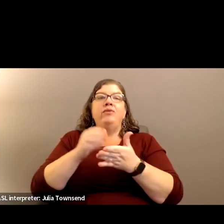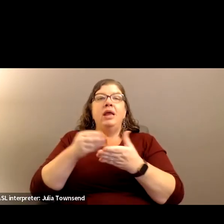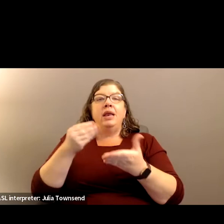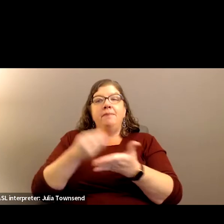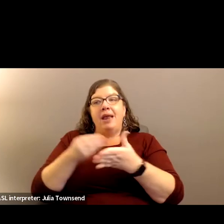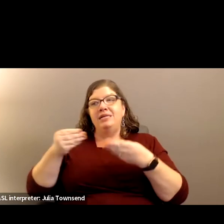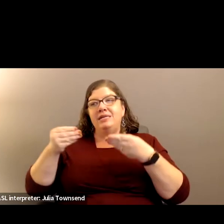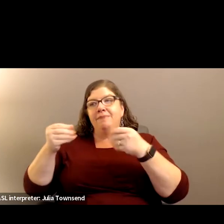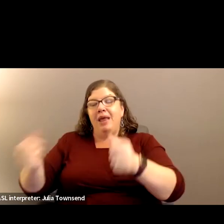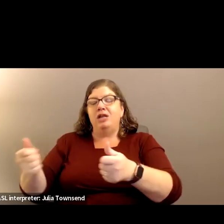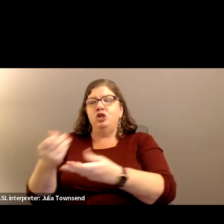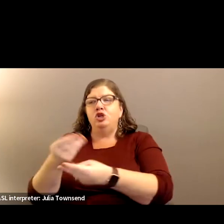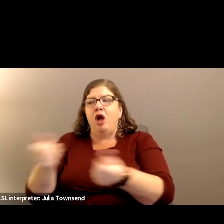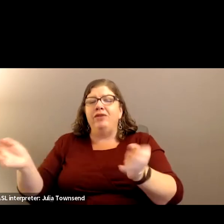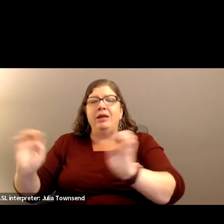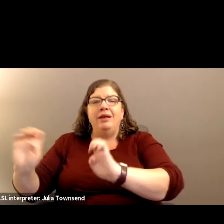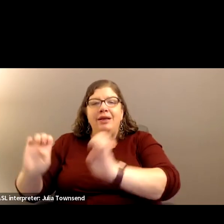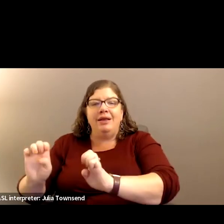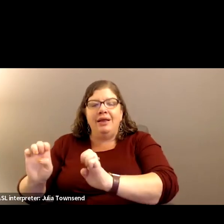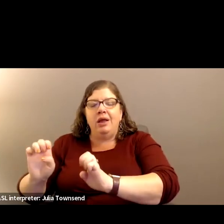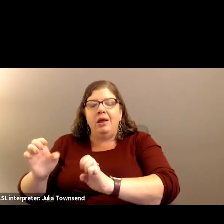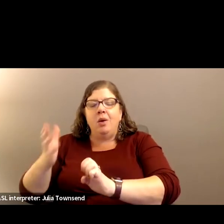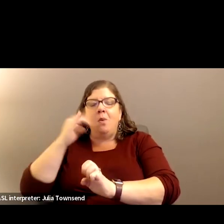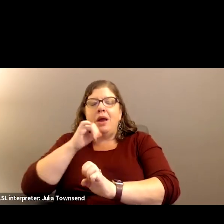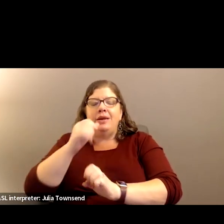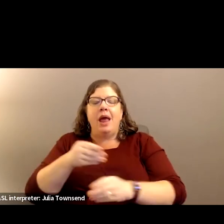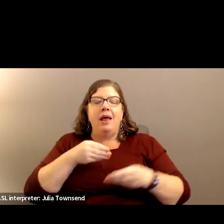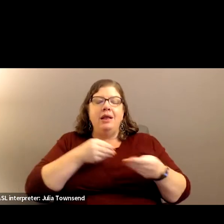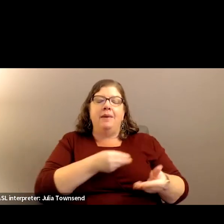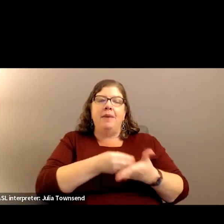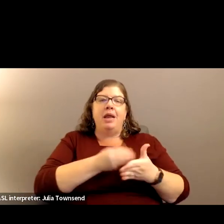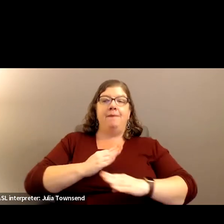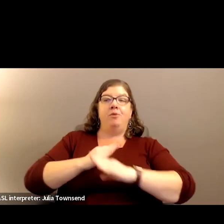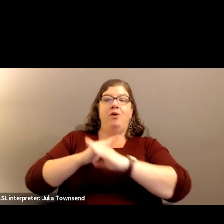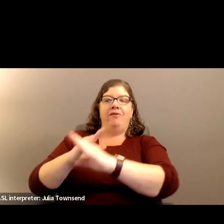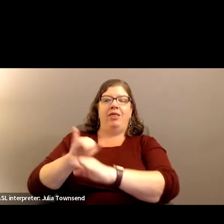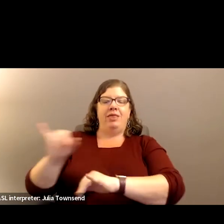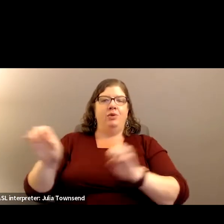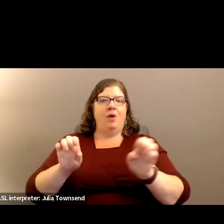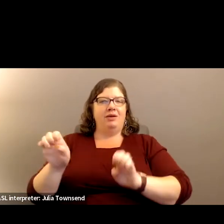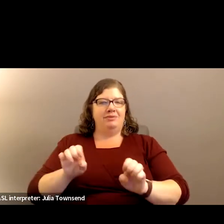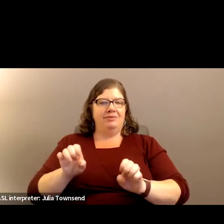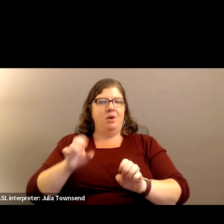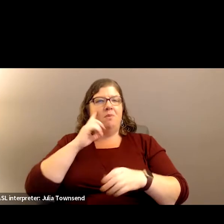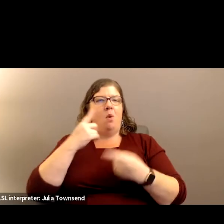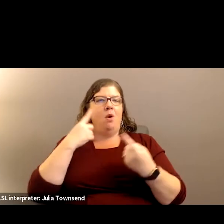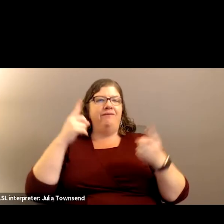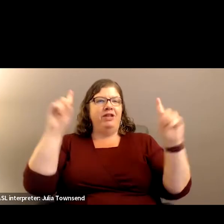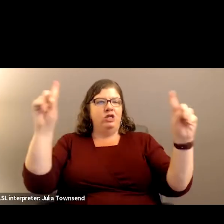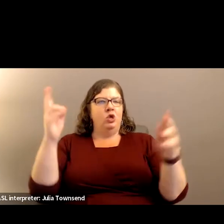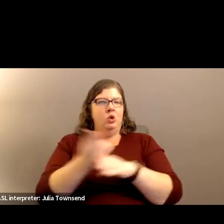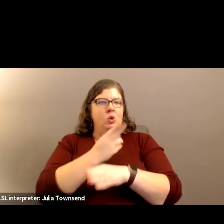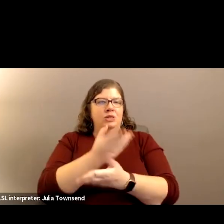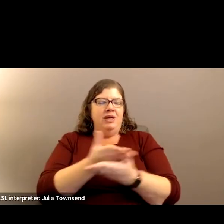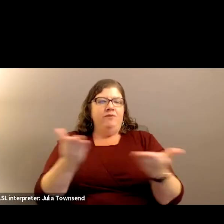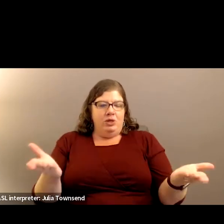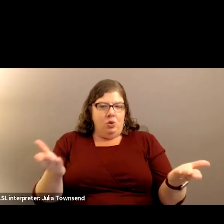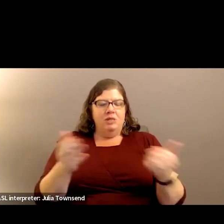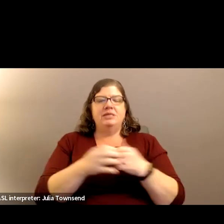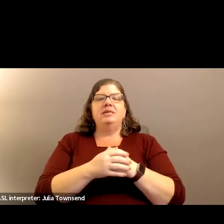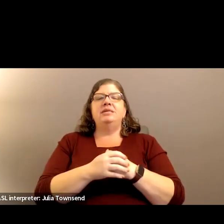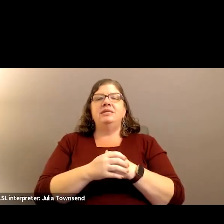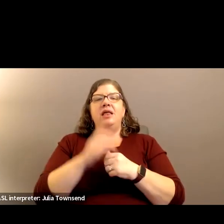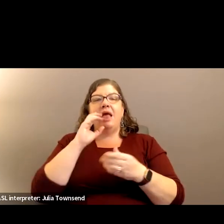where if we were to prevent crisis in the first place, then our resources would be used more efficiently. This would be informing